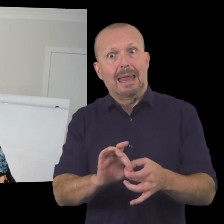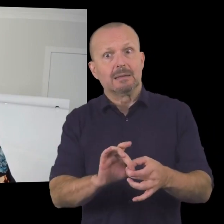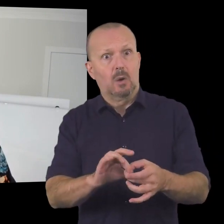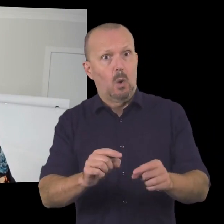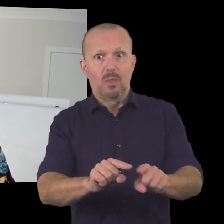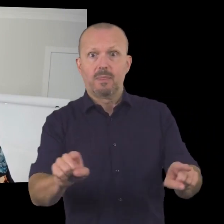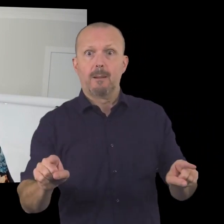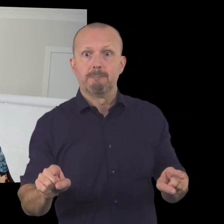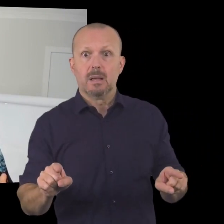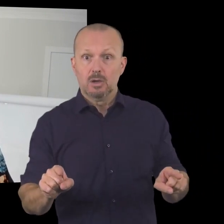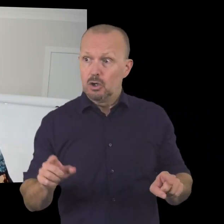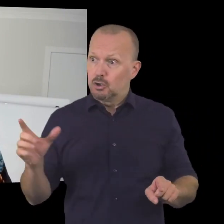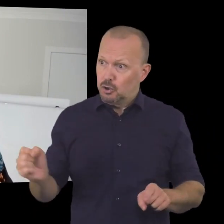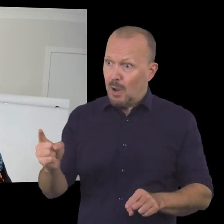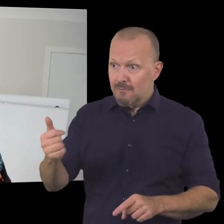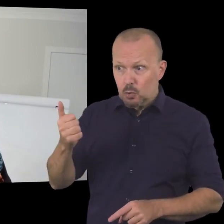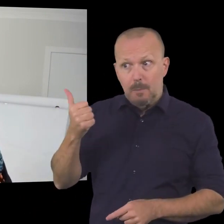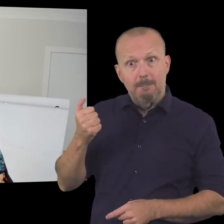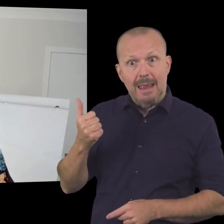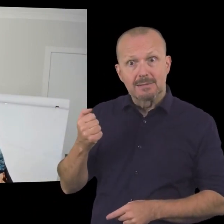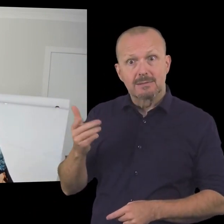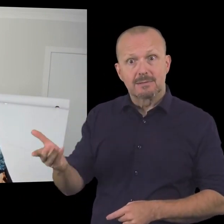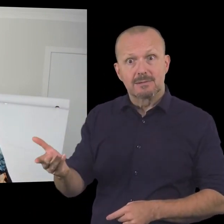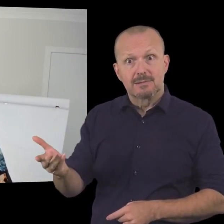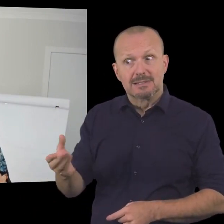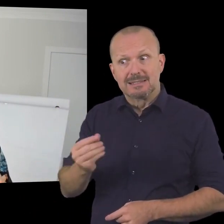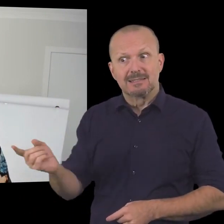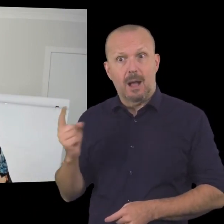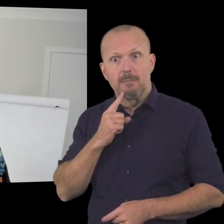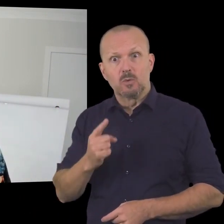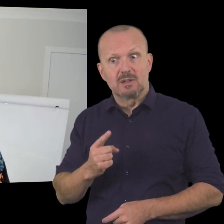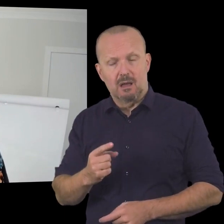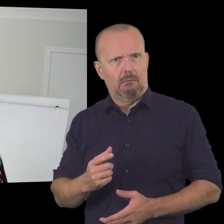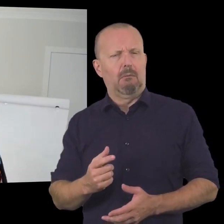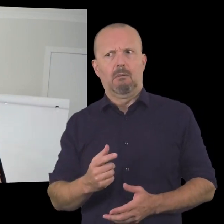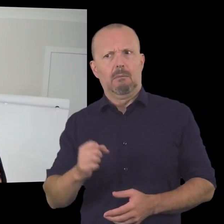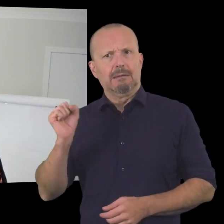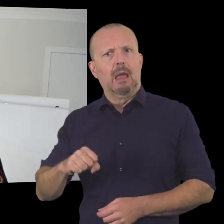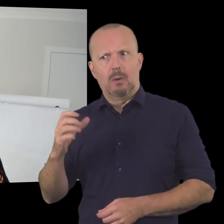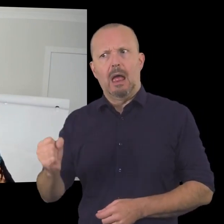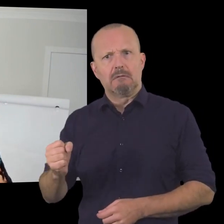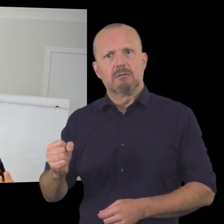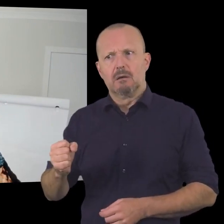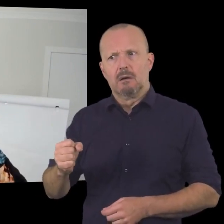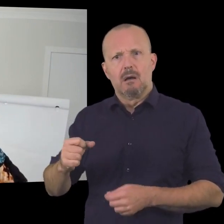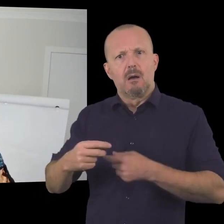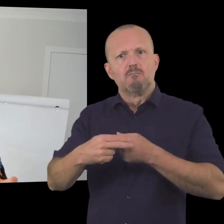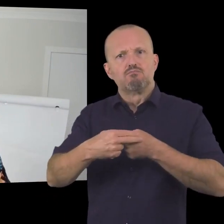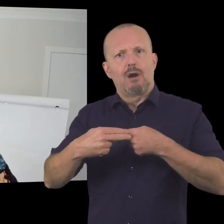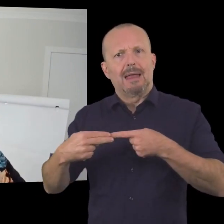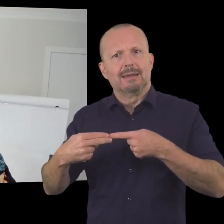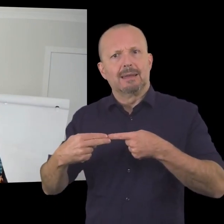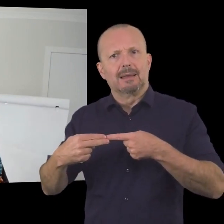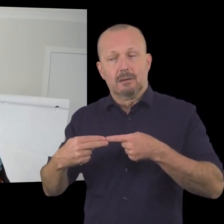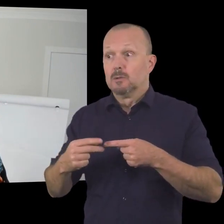for you to uh connect with community and not-for-profit organizations do you have branded pins uh to which uh quite a few of those organizations